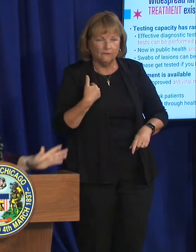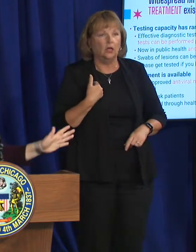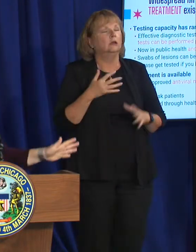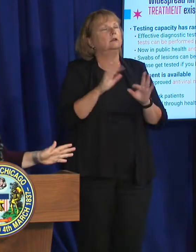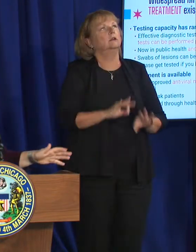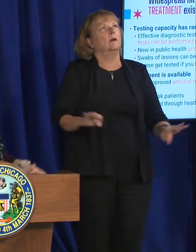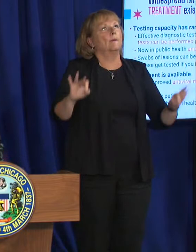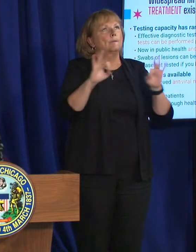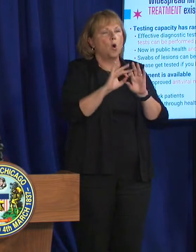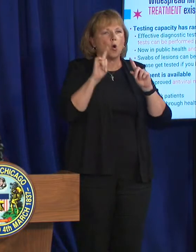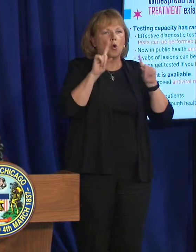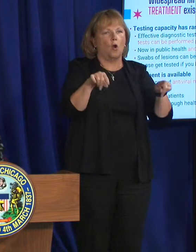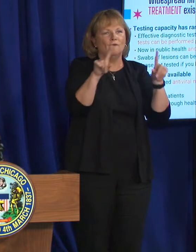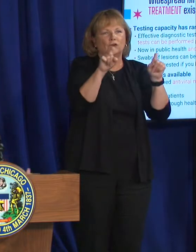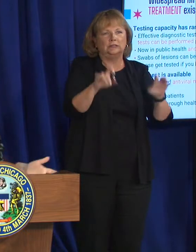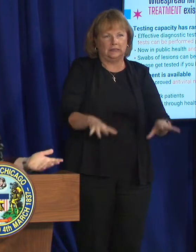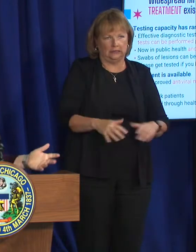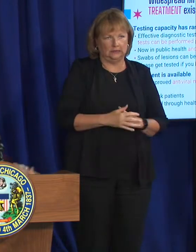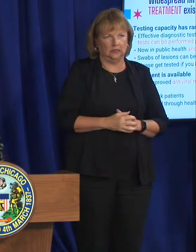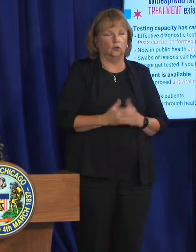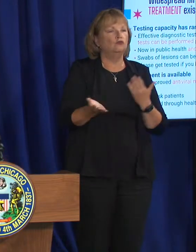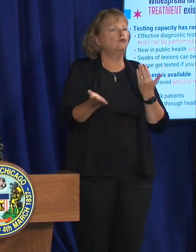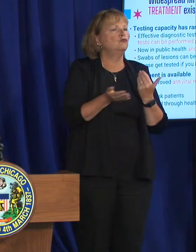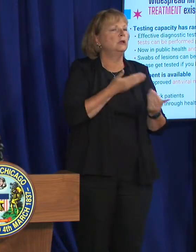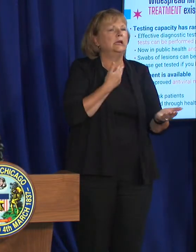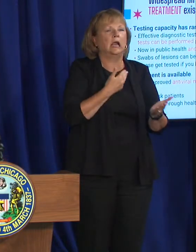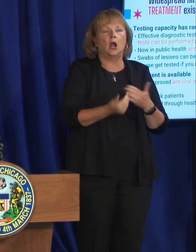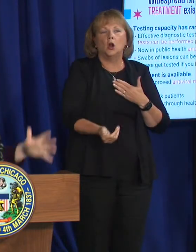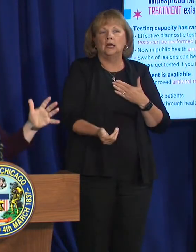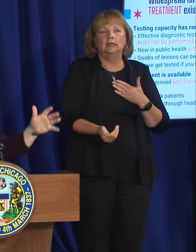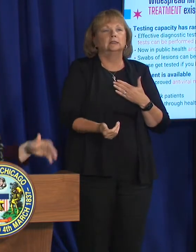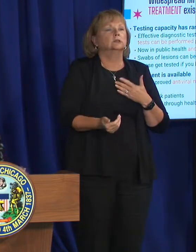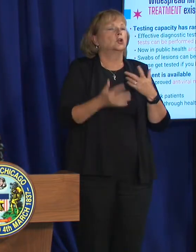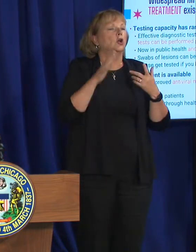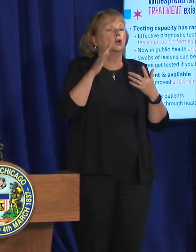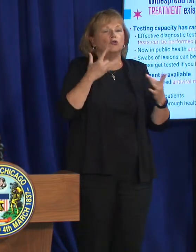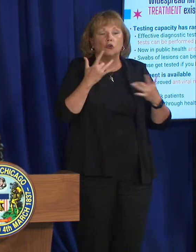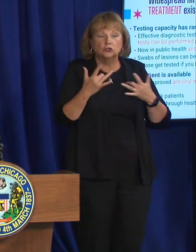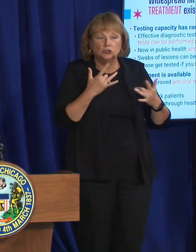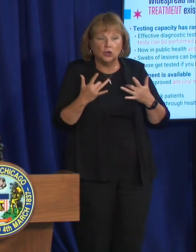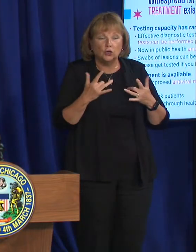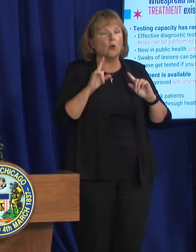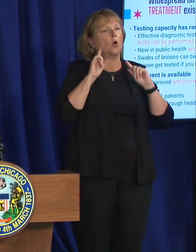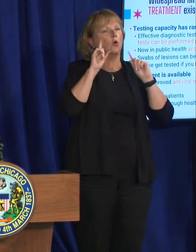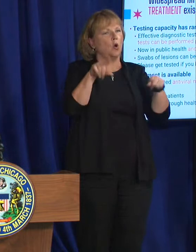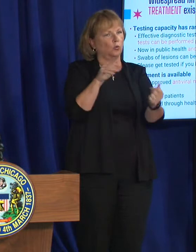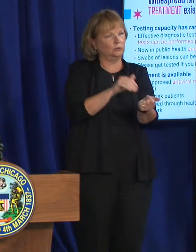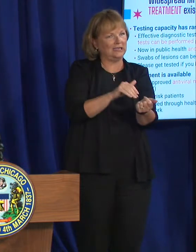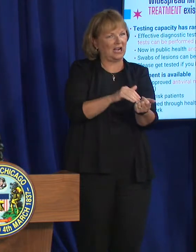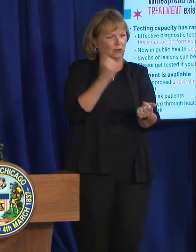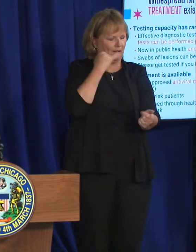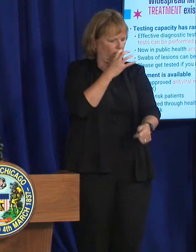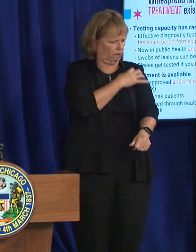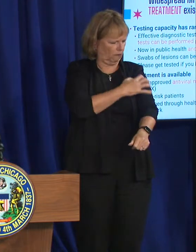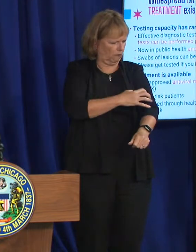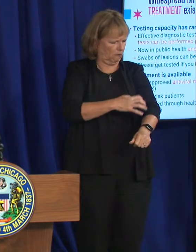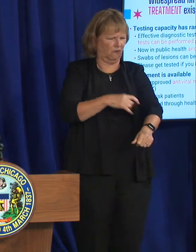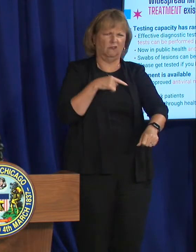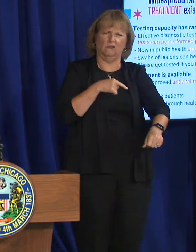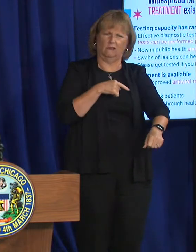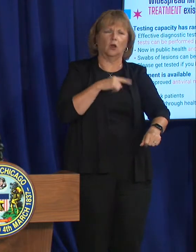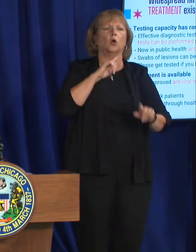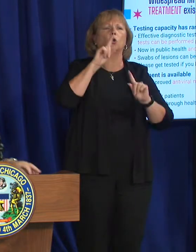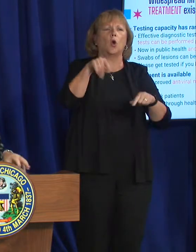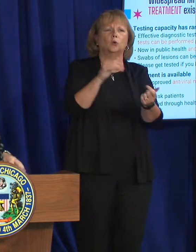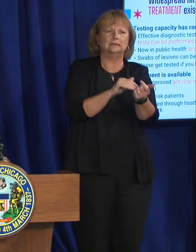get tested regardless of whatever you're concerned about. See your doctor if you've got a rash and you can